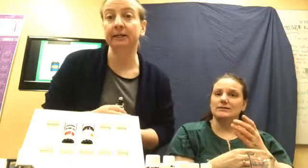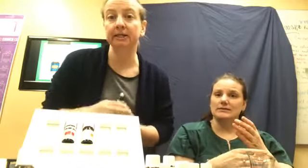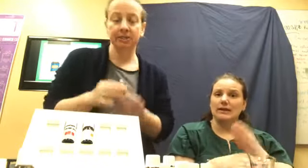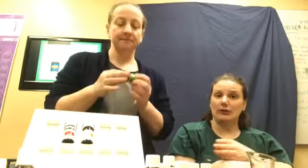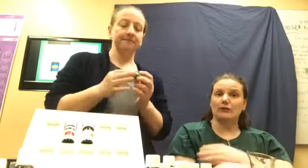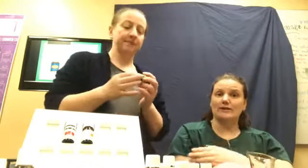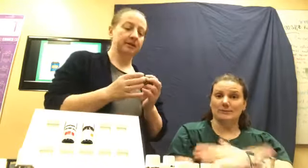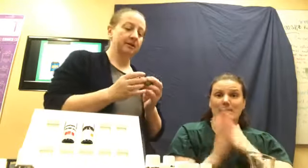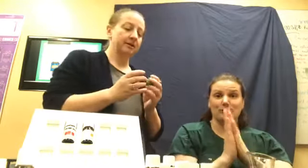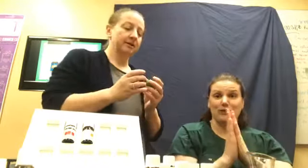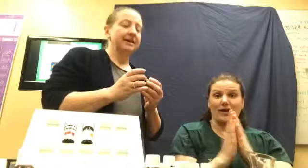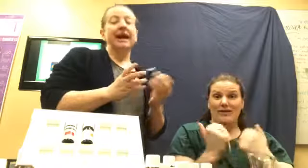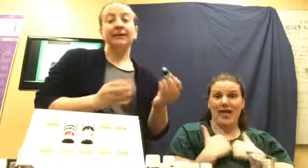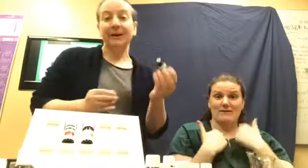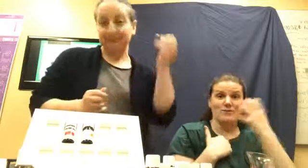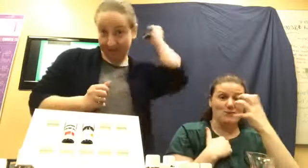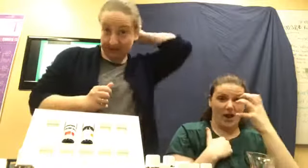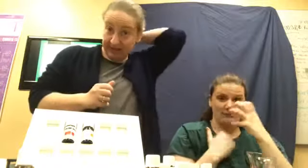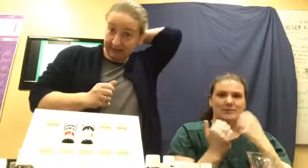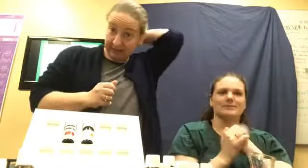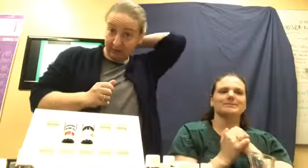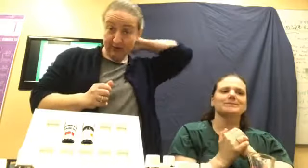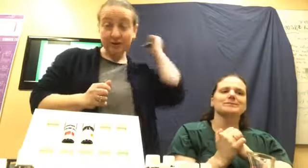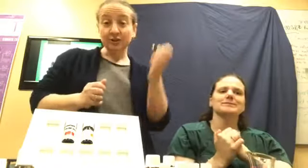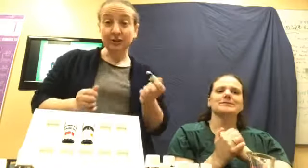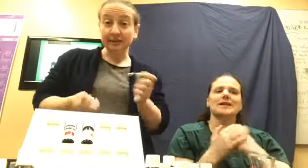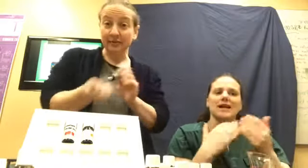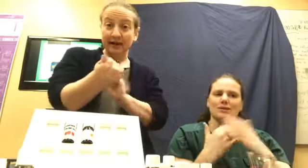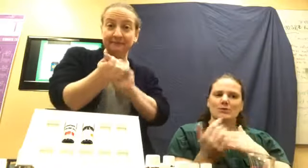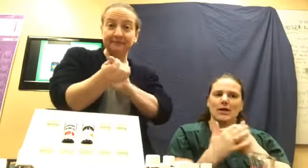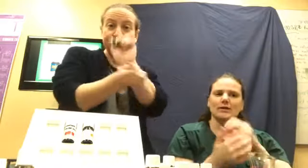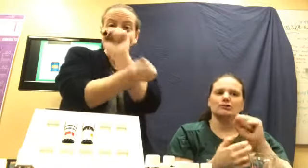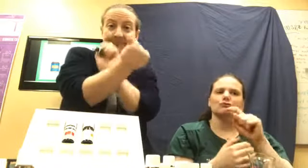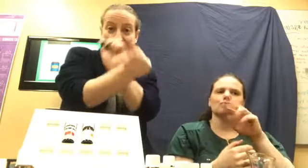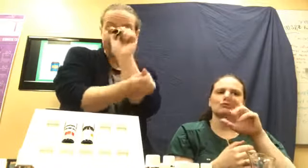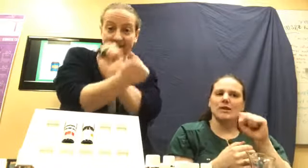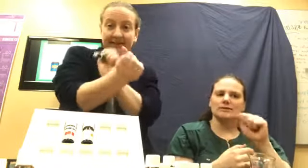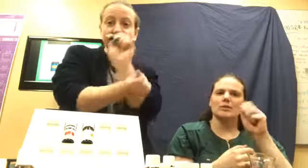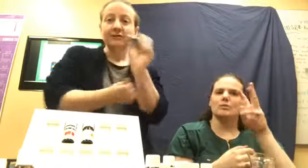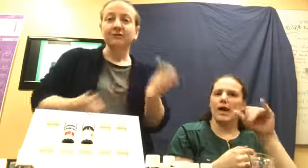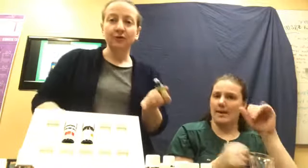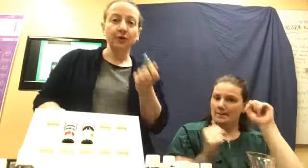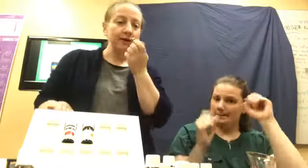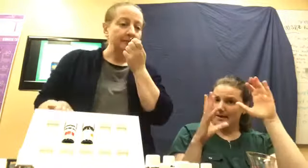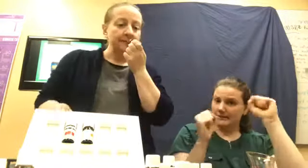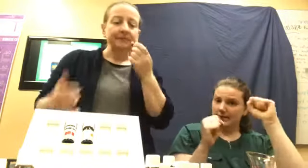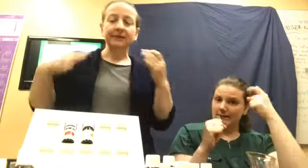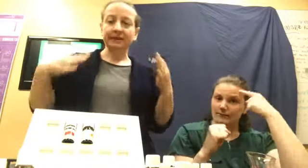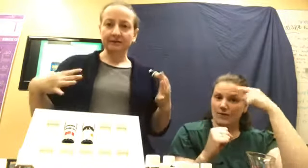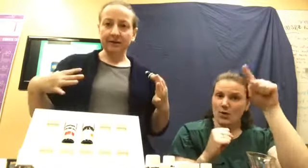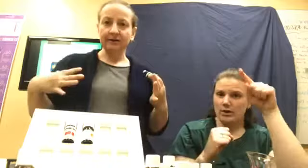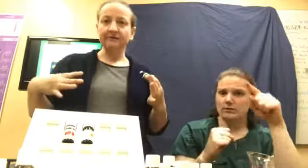my gosh. Anyway. Uh, so stress away is amazing for getting rid of